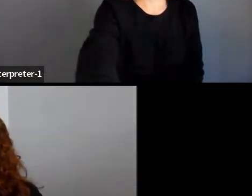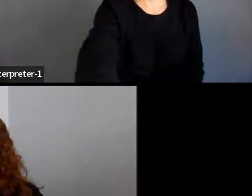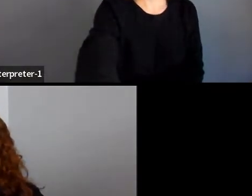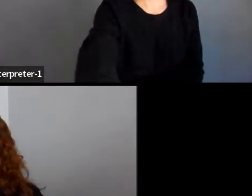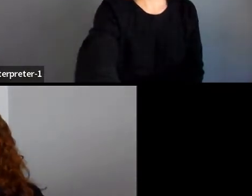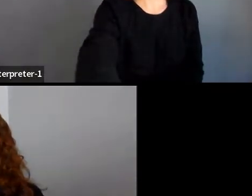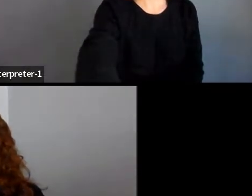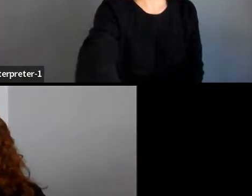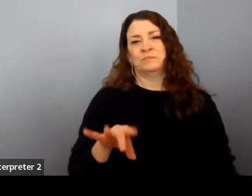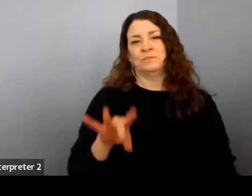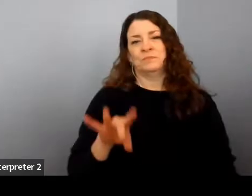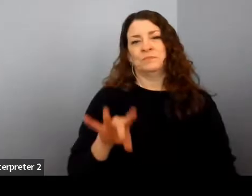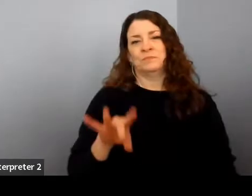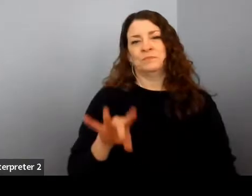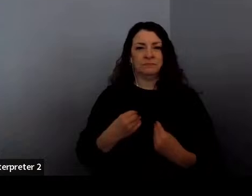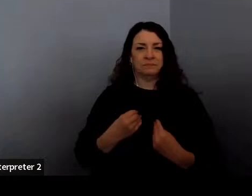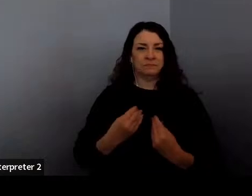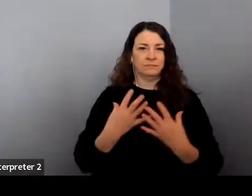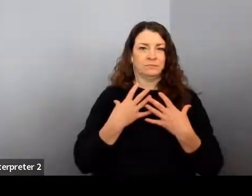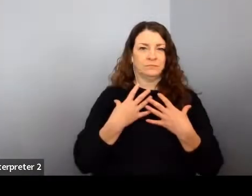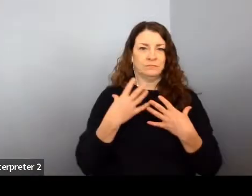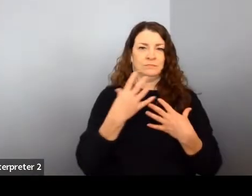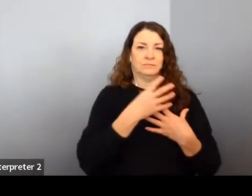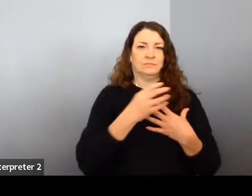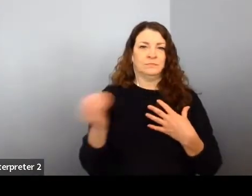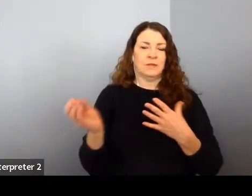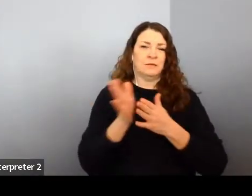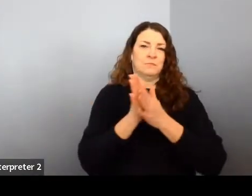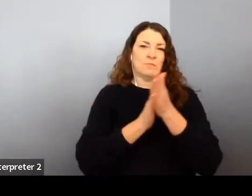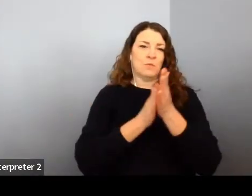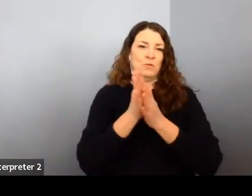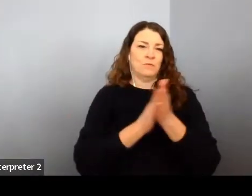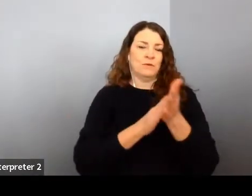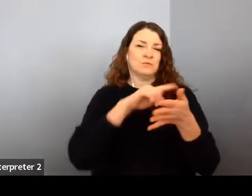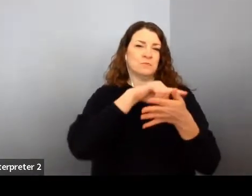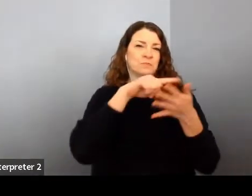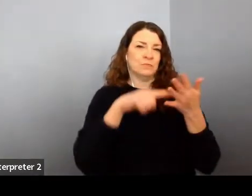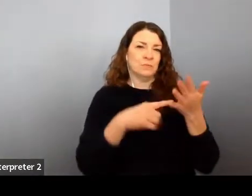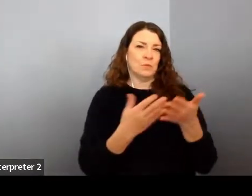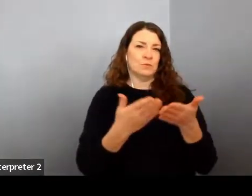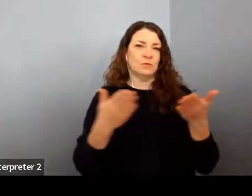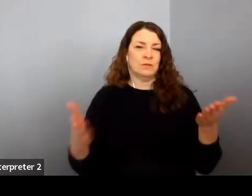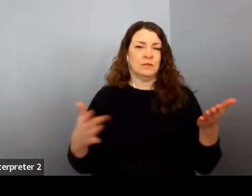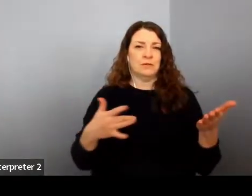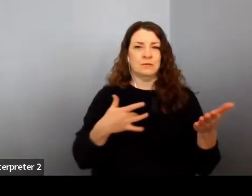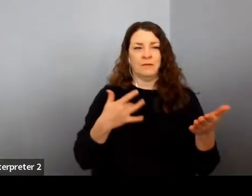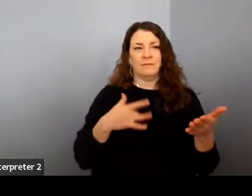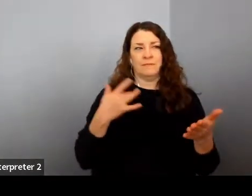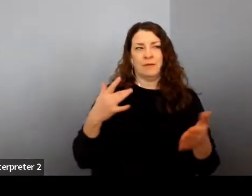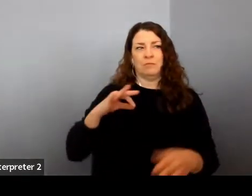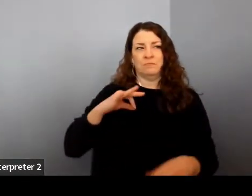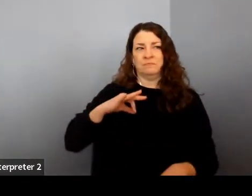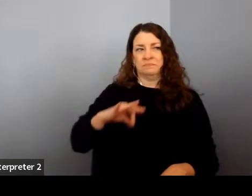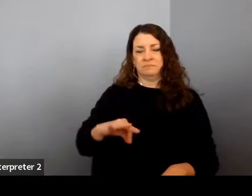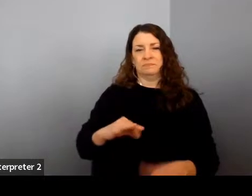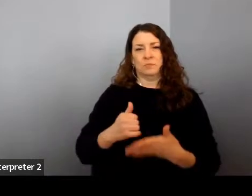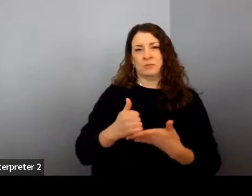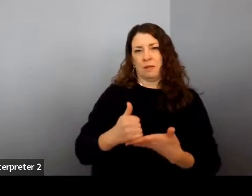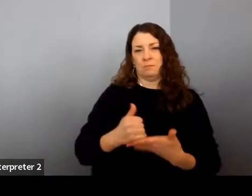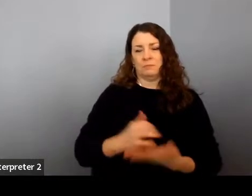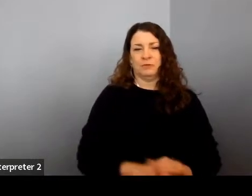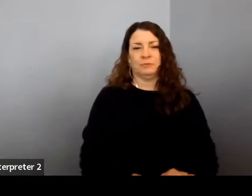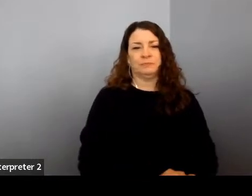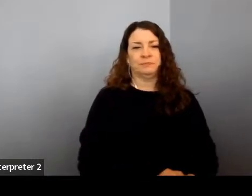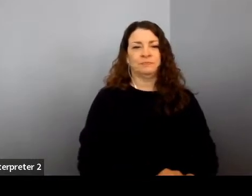motivation sometimes. So those those are the things that I found to be personally helpful. Perfect. Thank you. And you